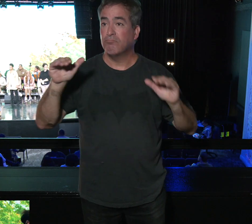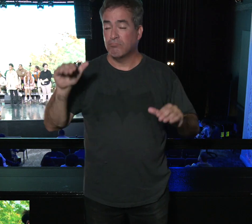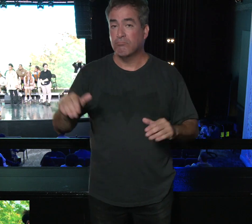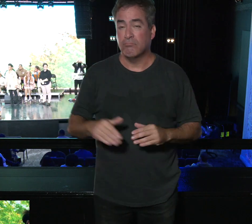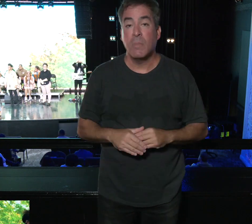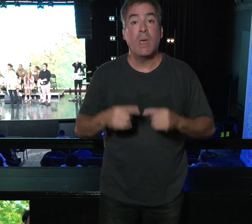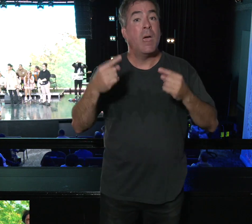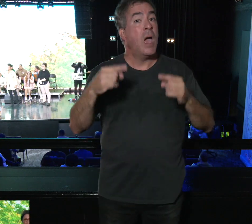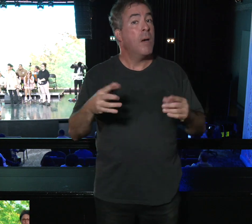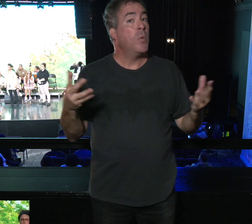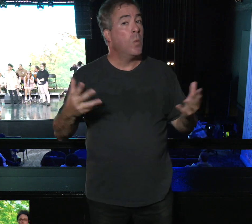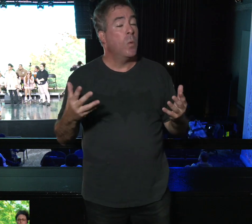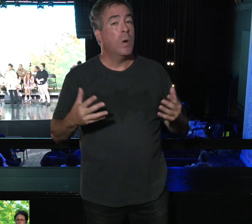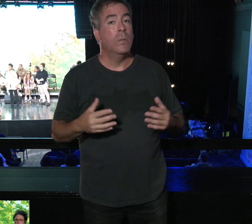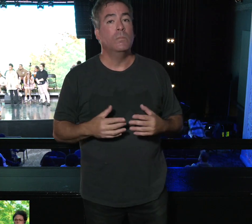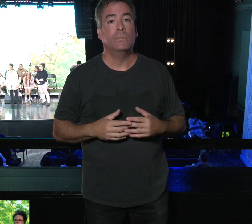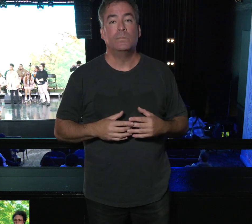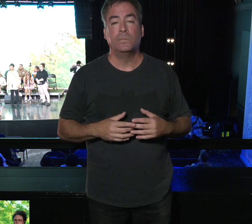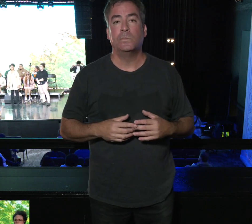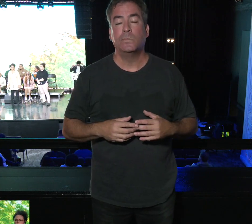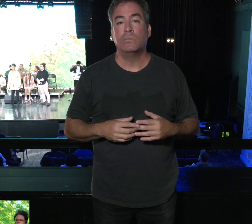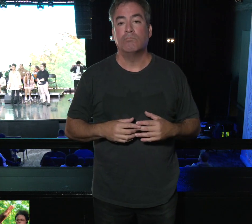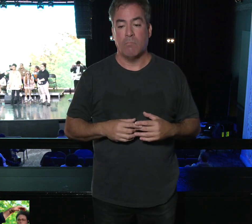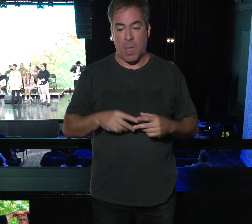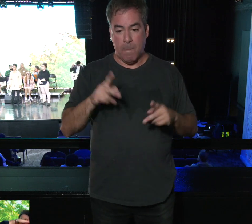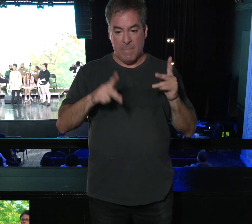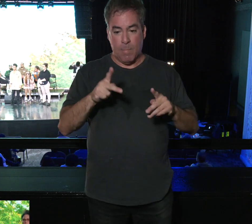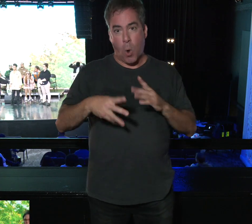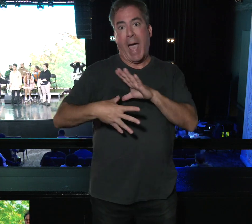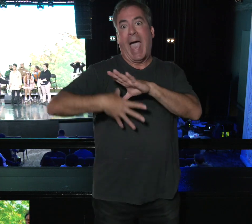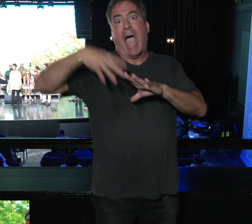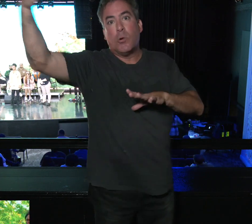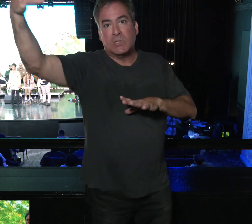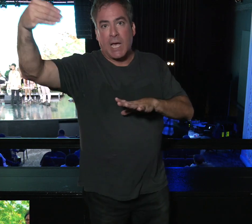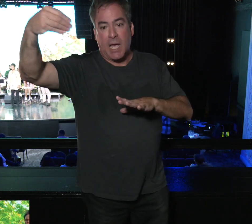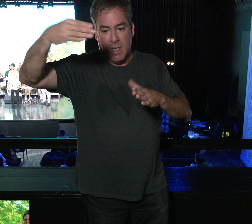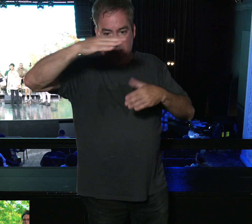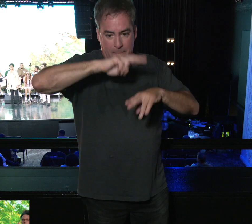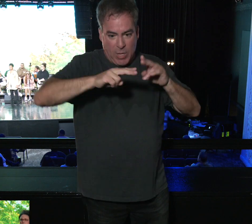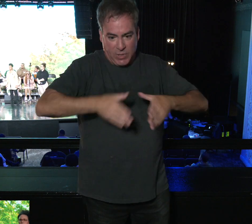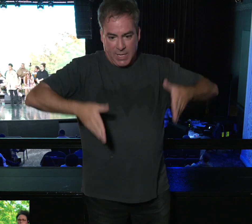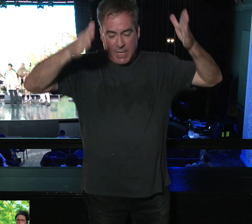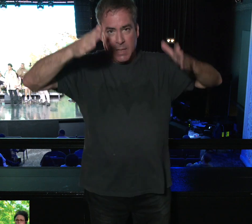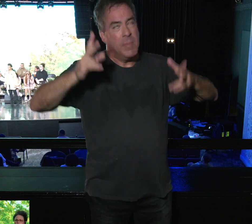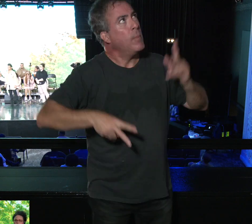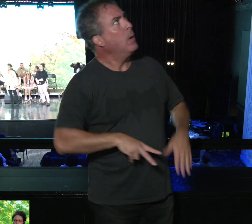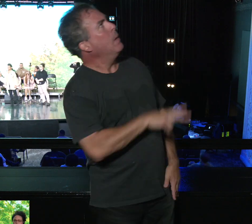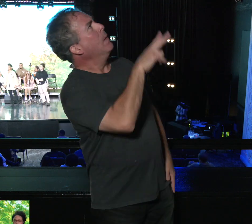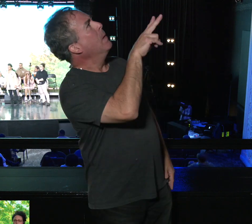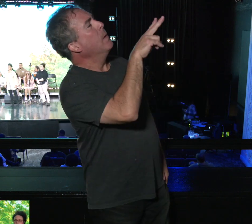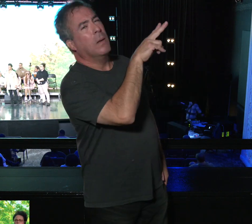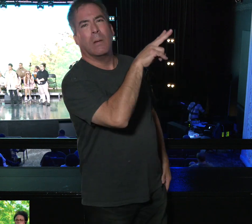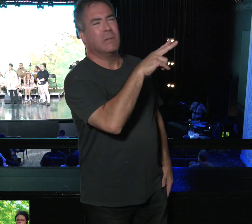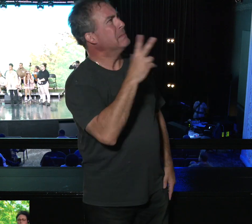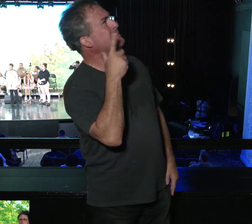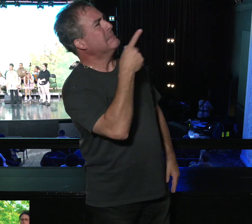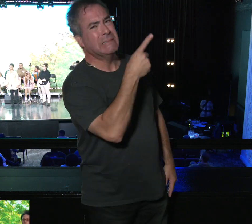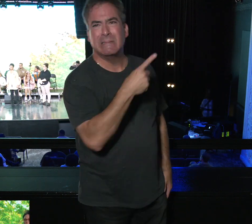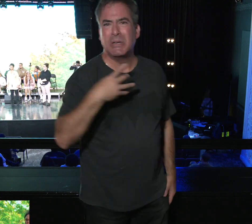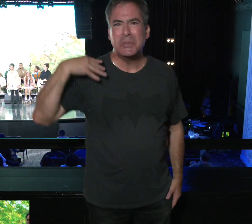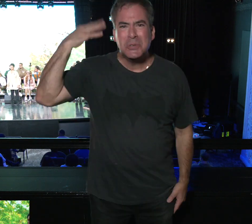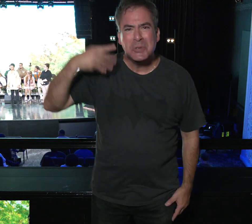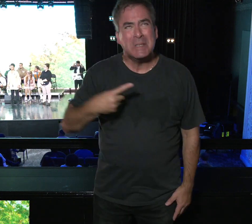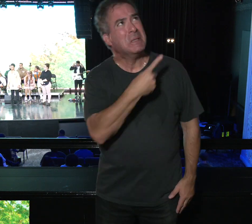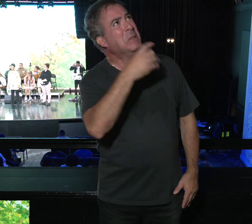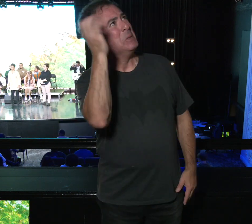All of a sudden, all of a sudden, the people that were outside the upper room that are hearing this, like, what's going on? These guys are crazy. These